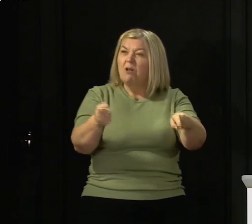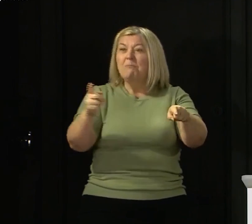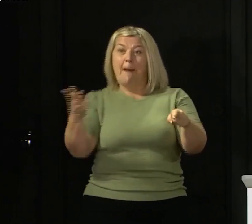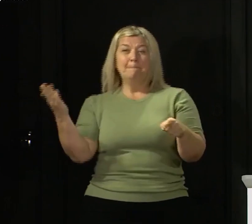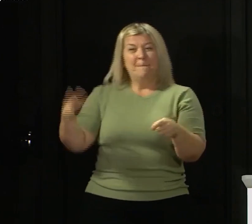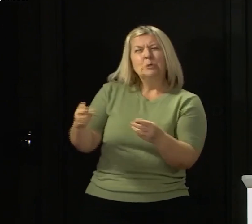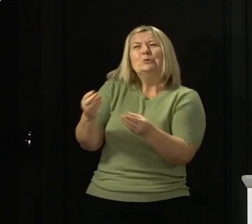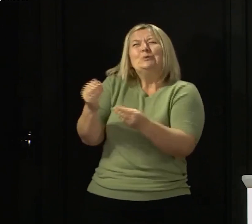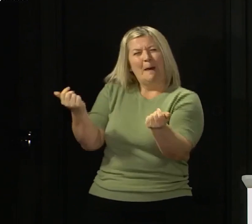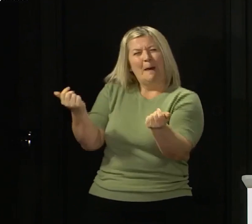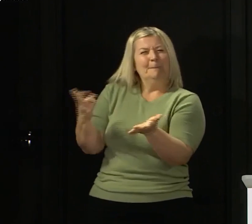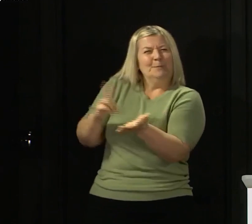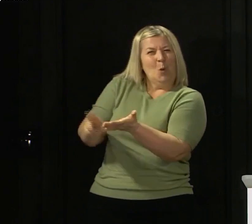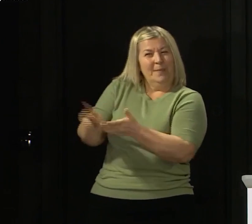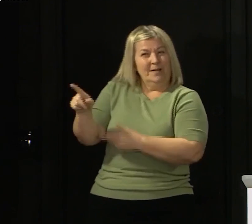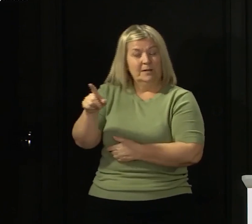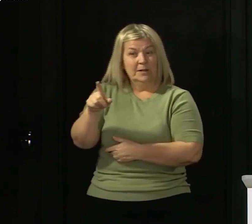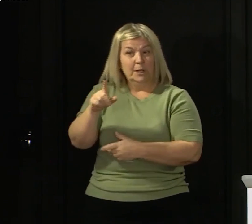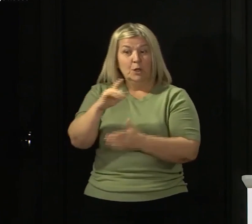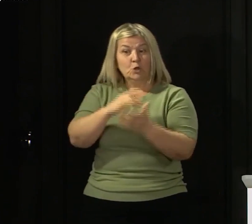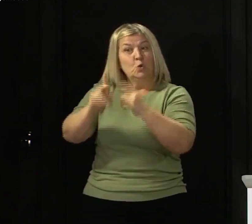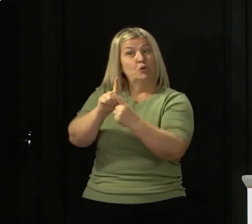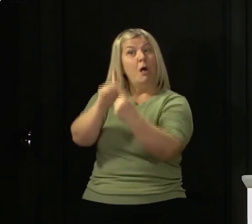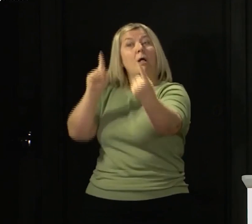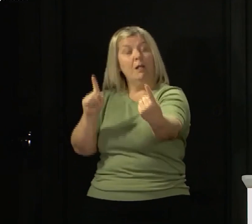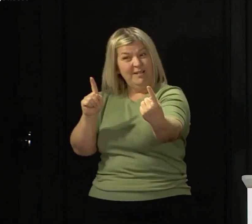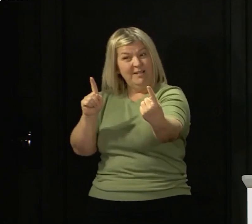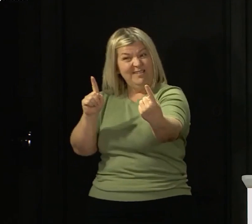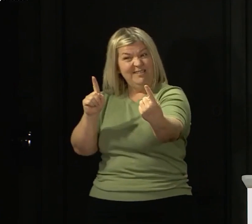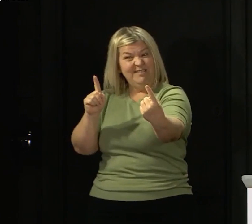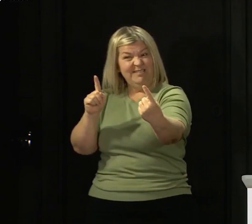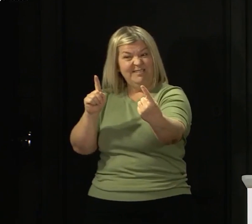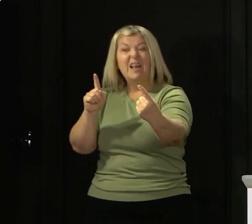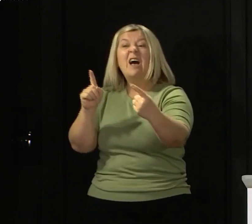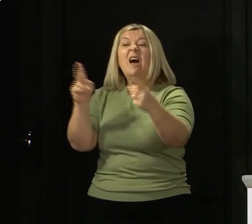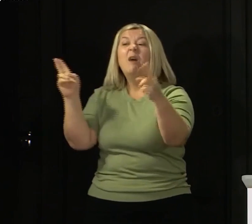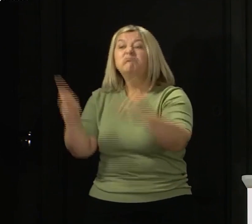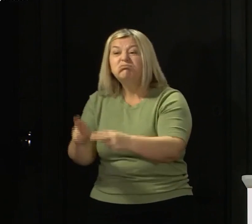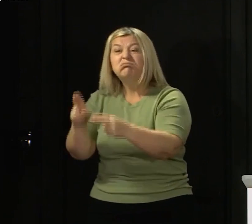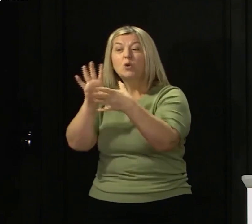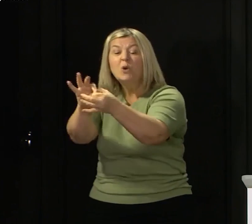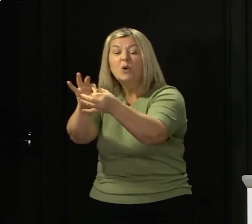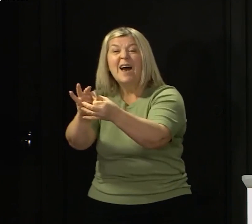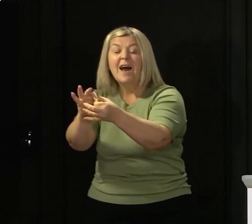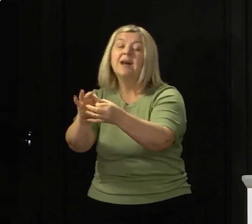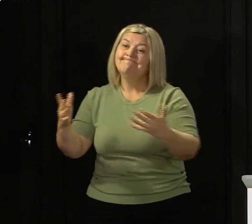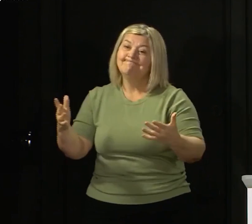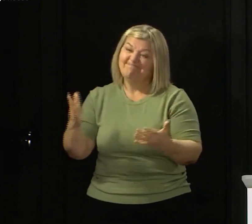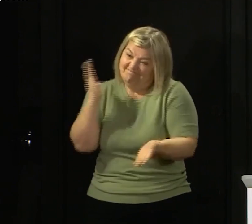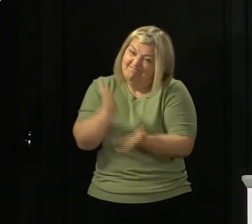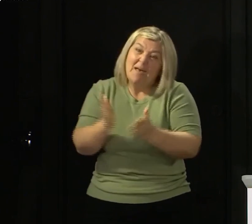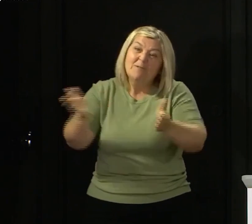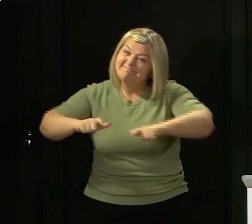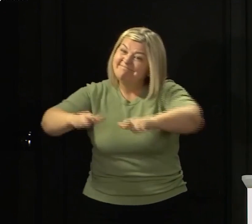Social distancing and limiting our contacts with others will be a fact of life for a long time to come, certainly until